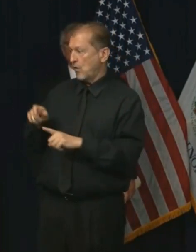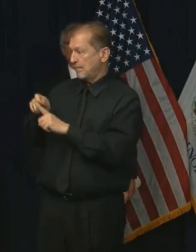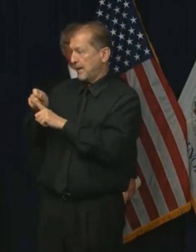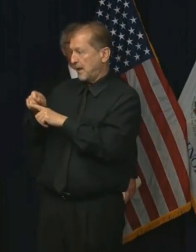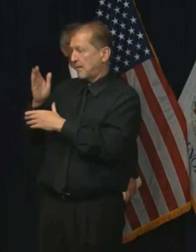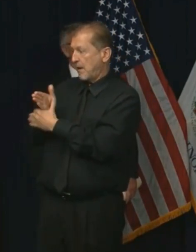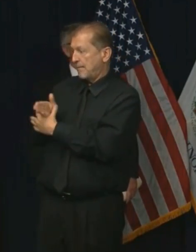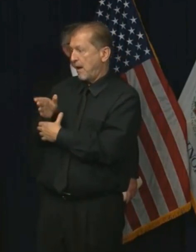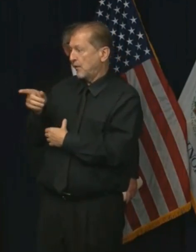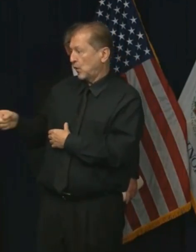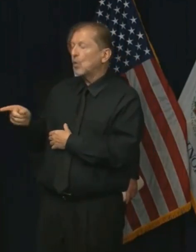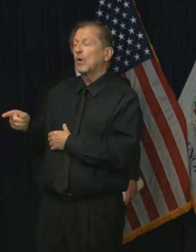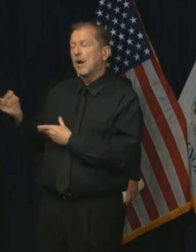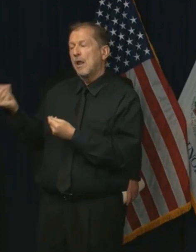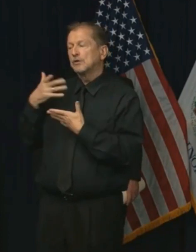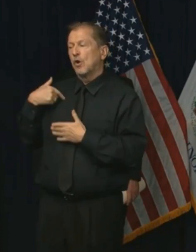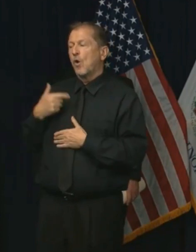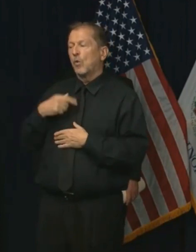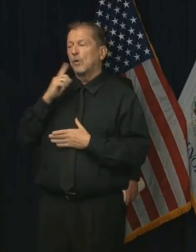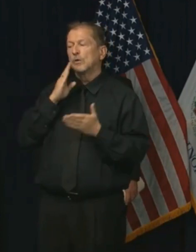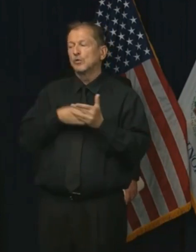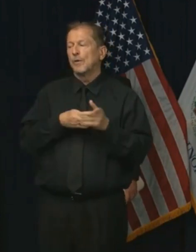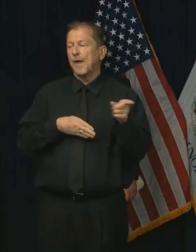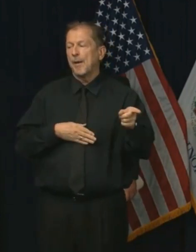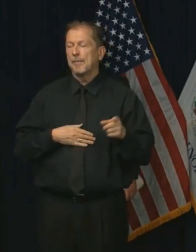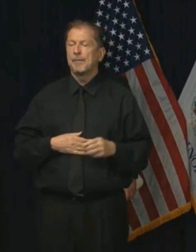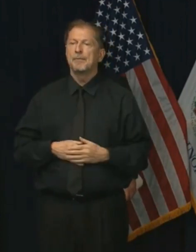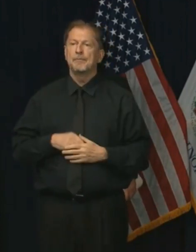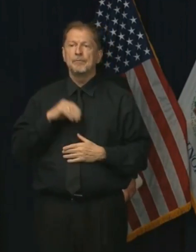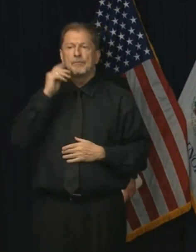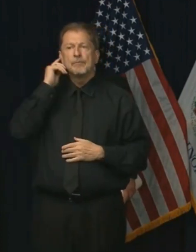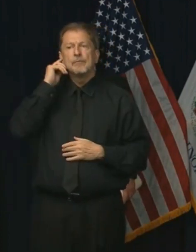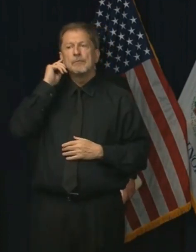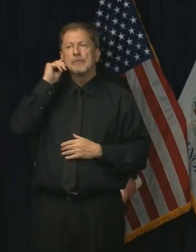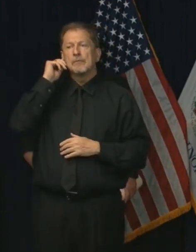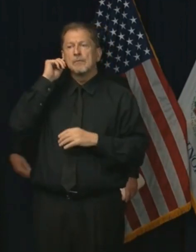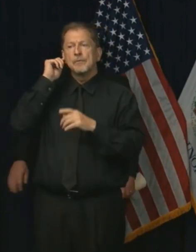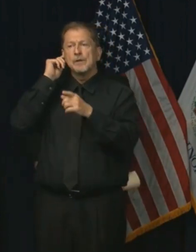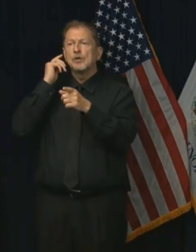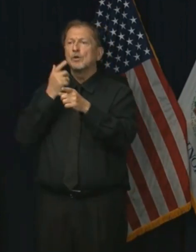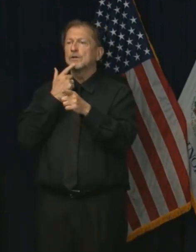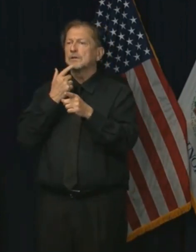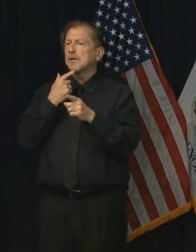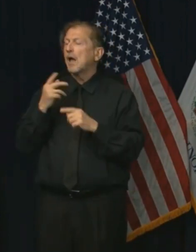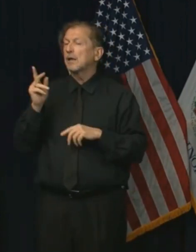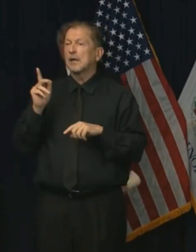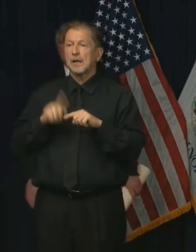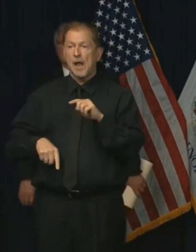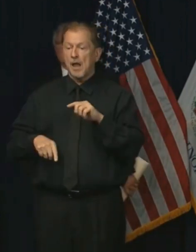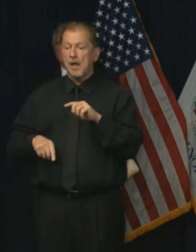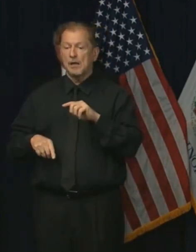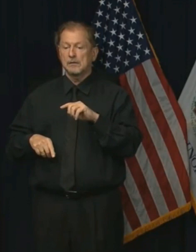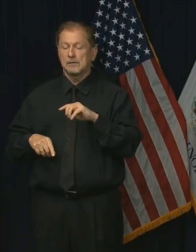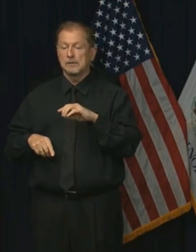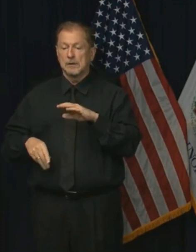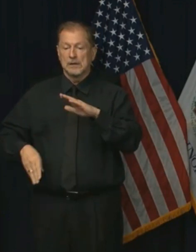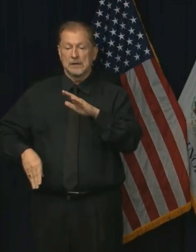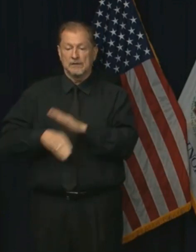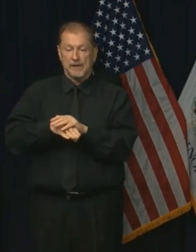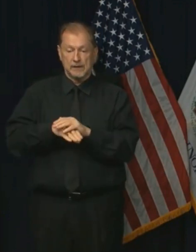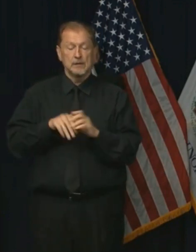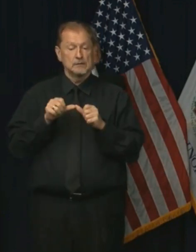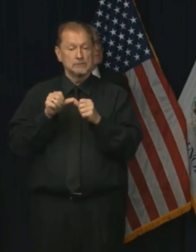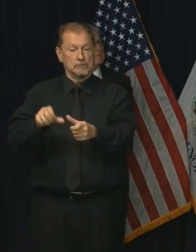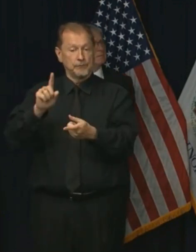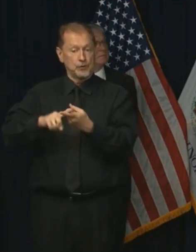landlords. So, Governor, to clarify then, the ban on evictions, et cetera, will also extend to April 30th?